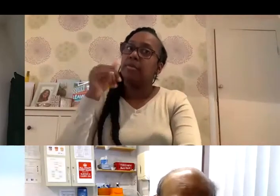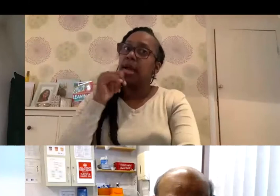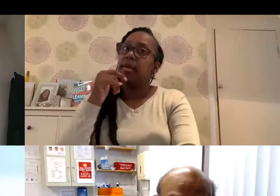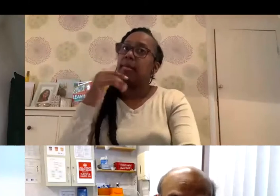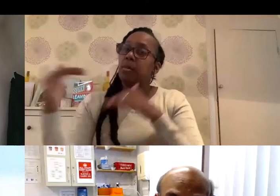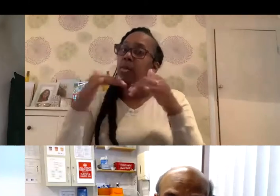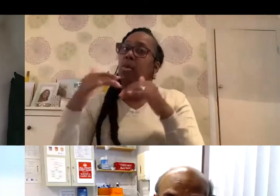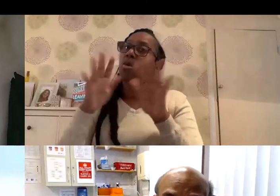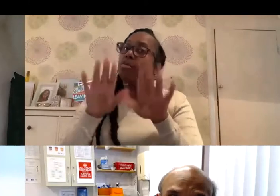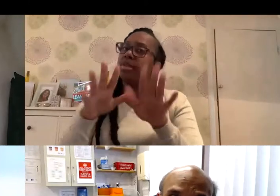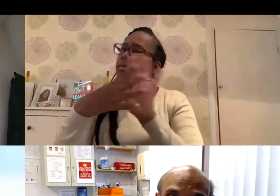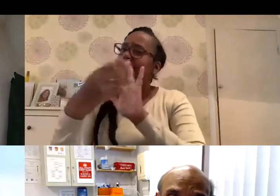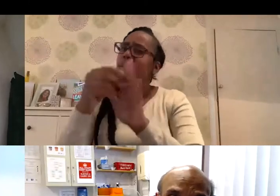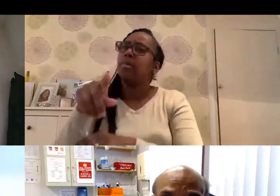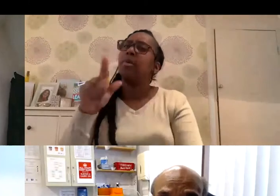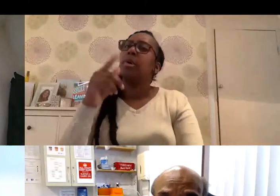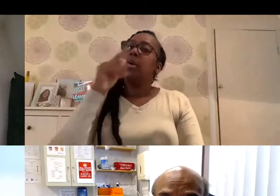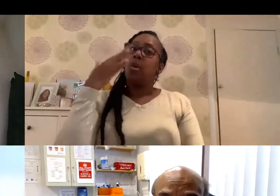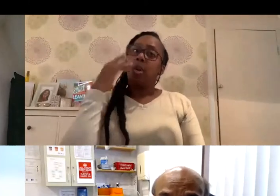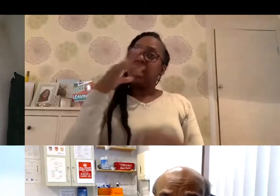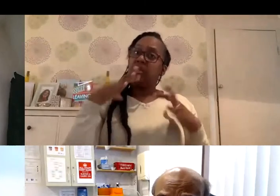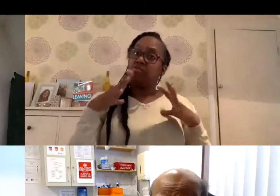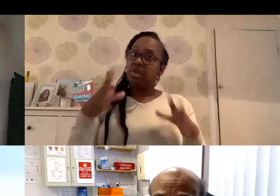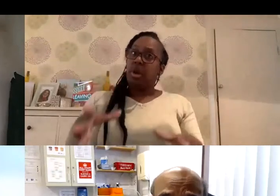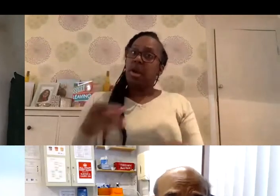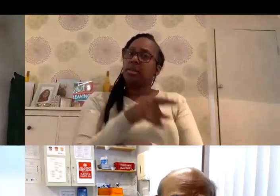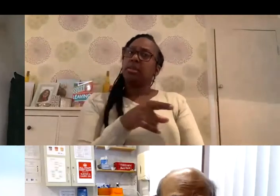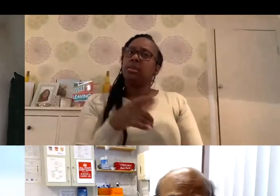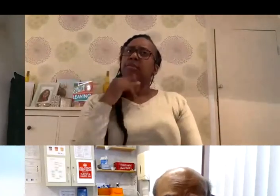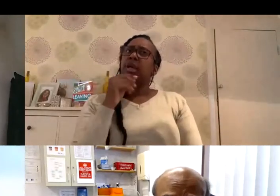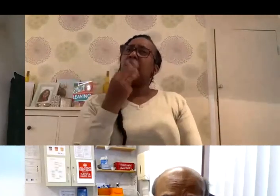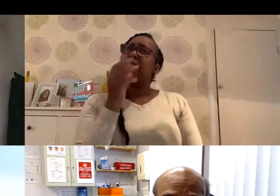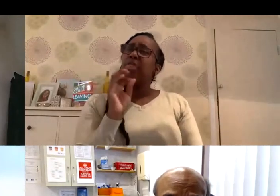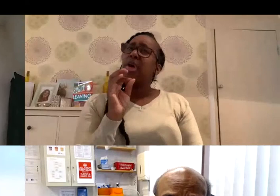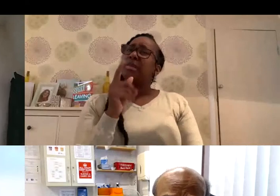Britain. Similarly, when I retire, I've done nearly 30 years